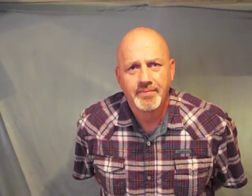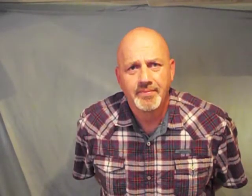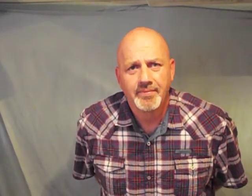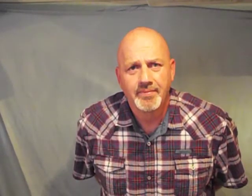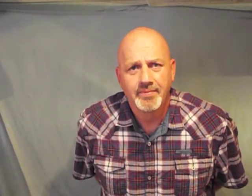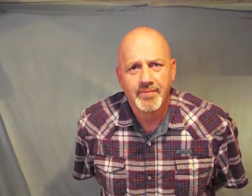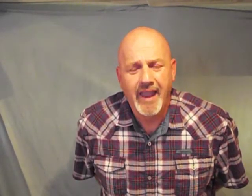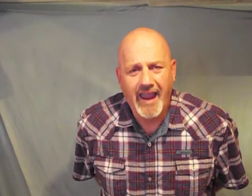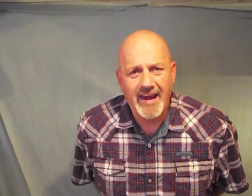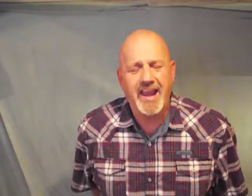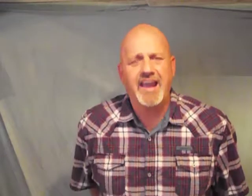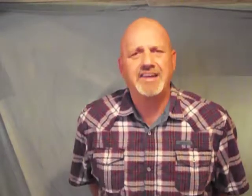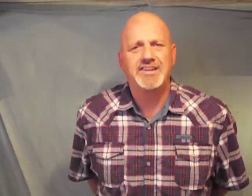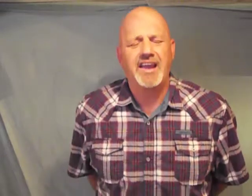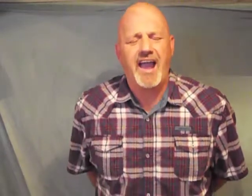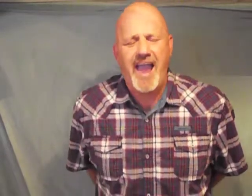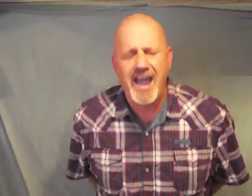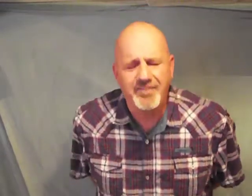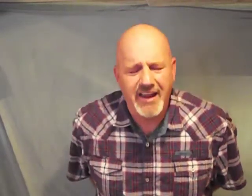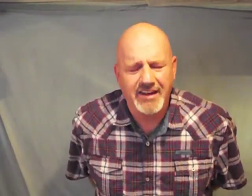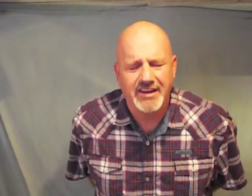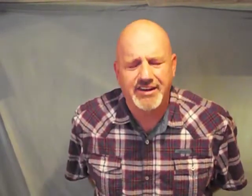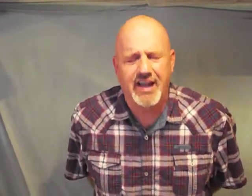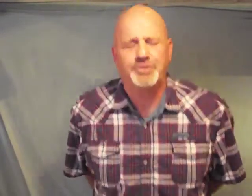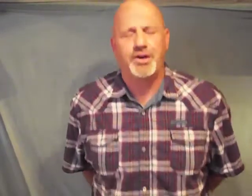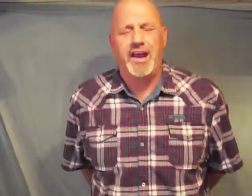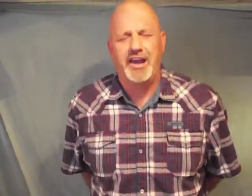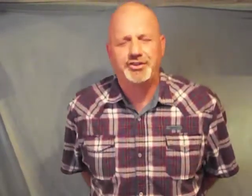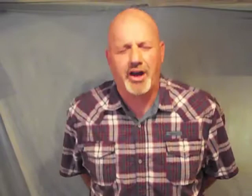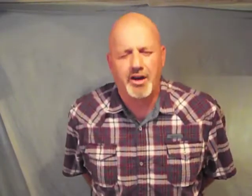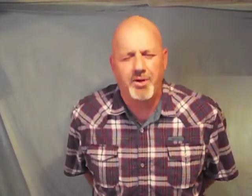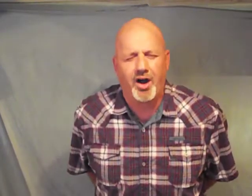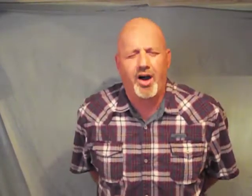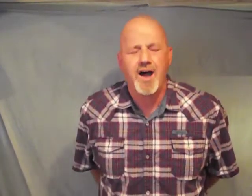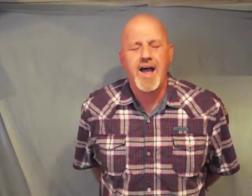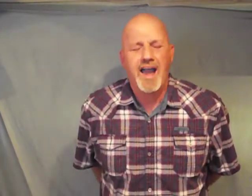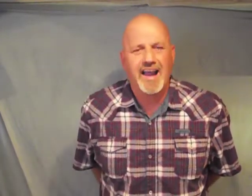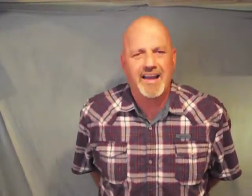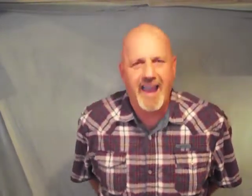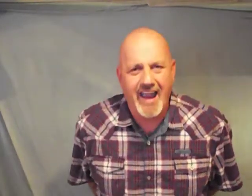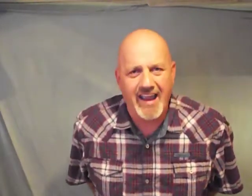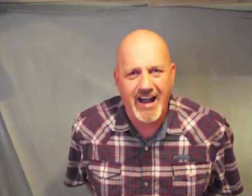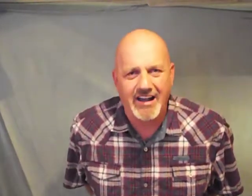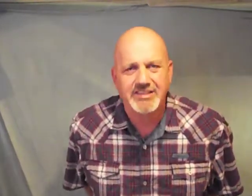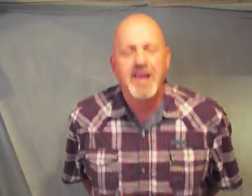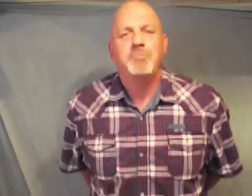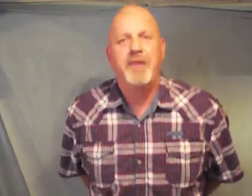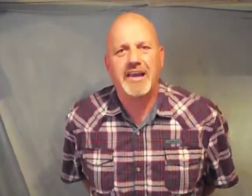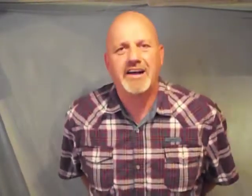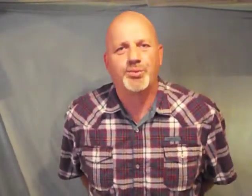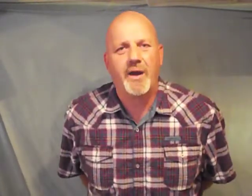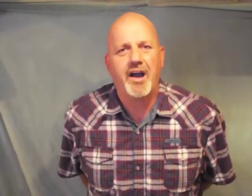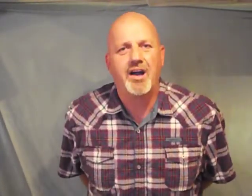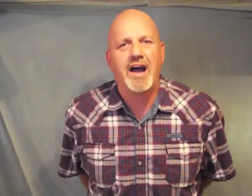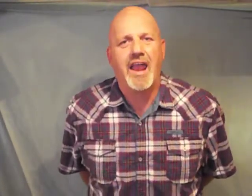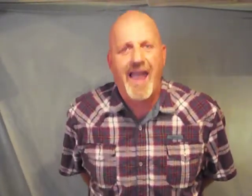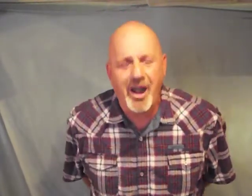and he is having this country in turmoil and chaos because we are allowing